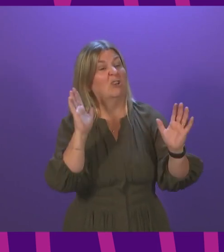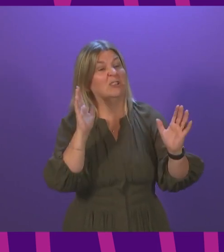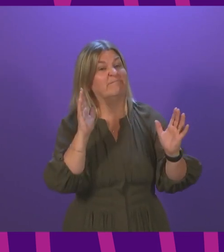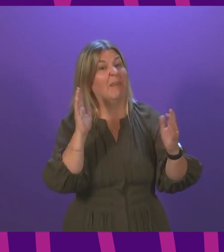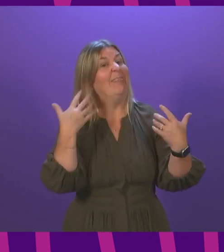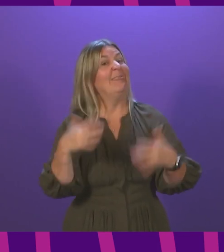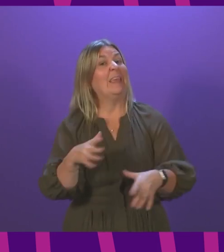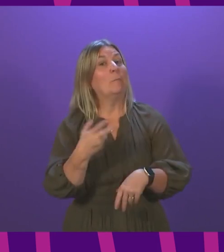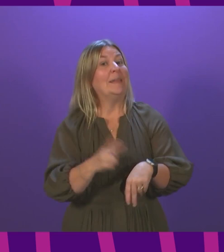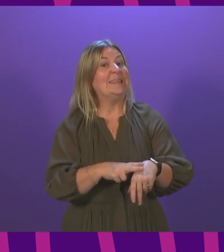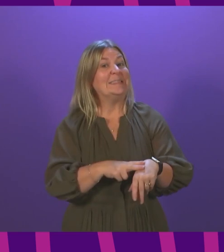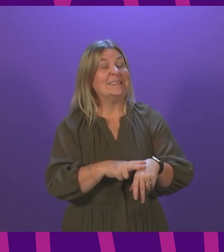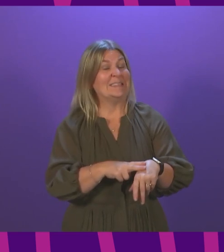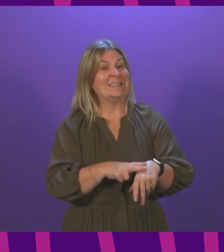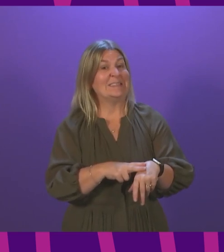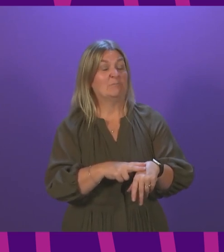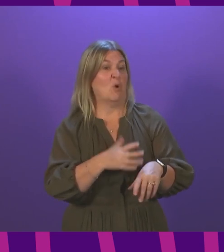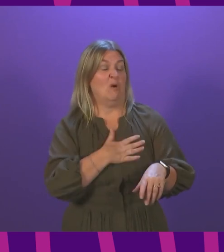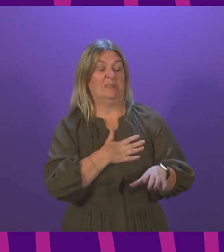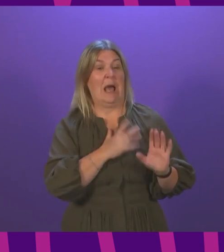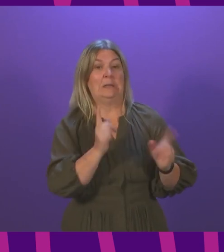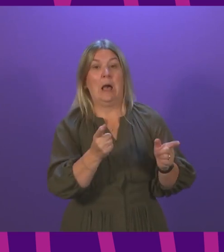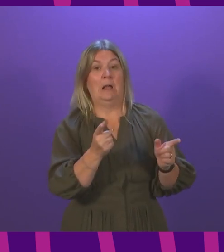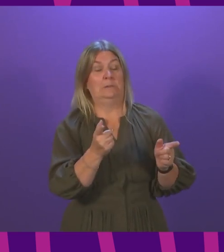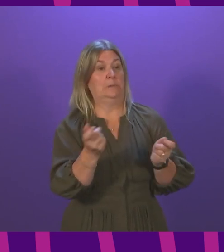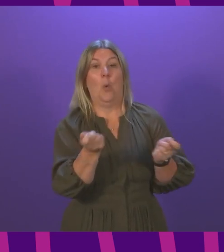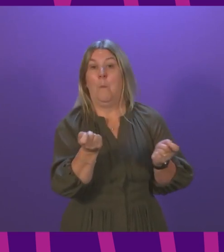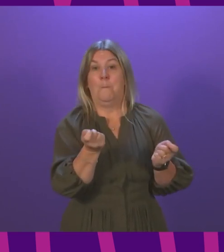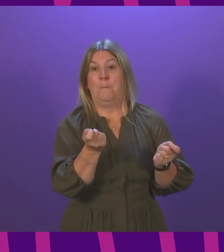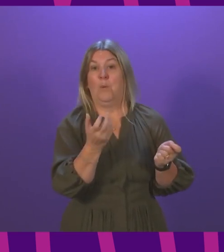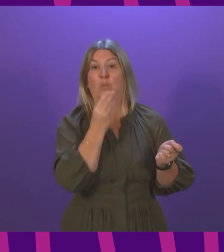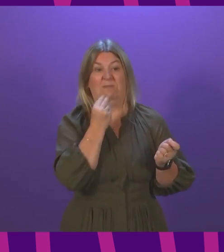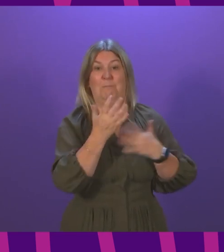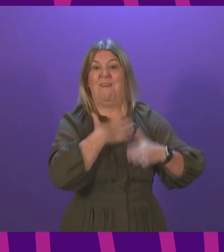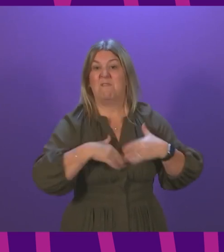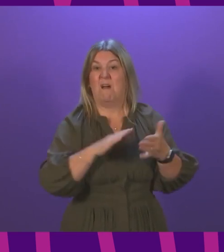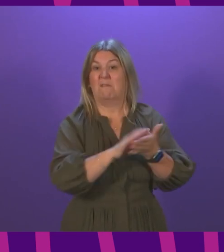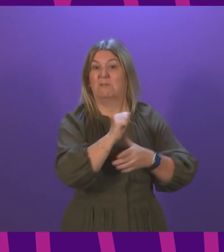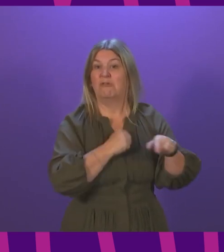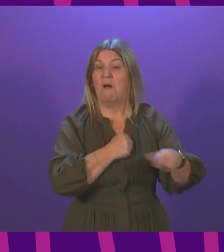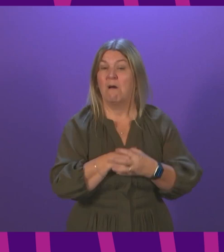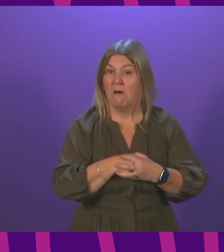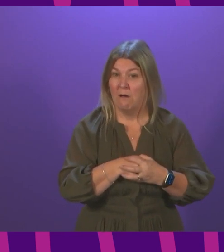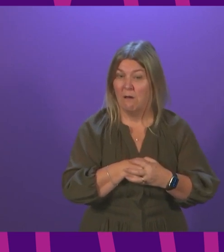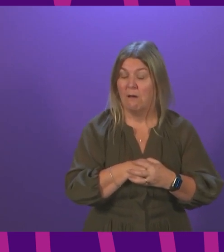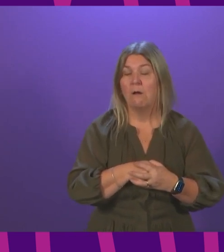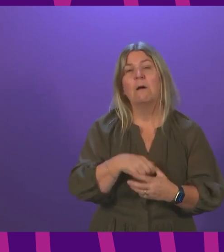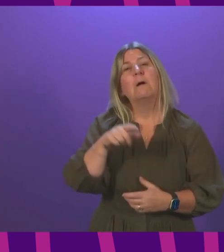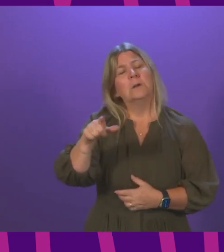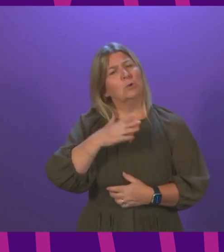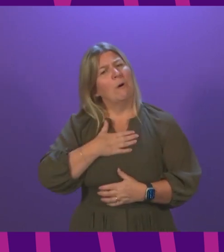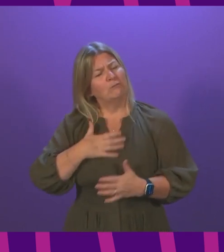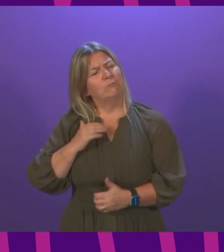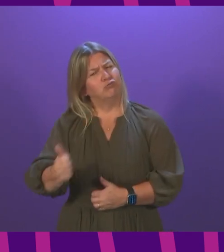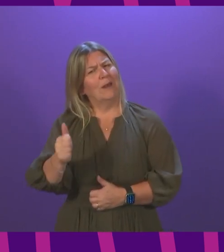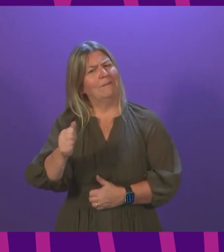I know Rona McLean has spoken to her, so can I ask the First Minister to join me in commending her for her bravery in pursuing her complaint? And in